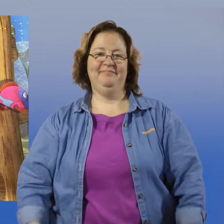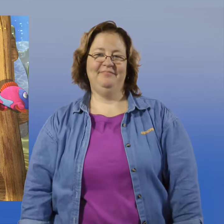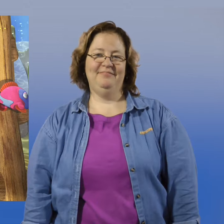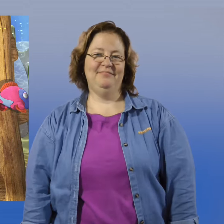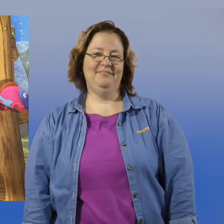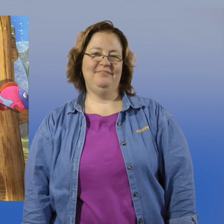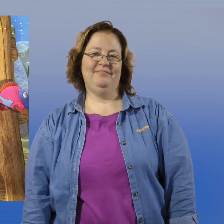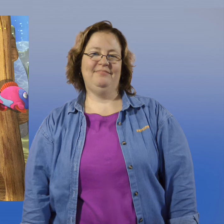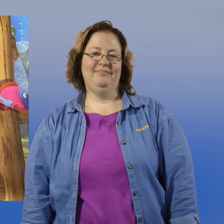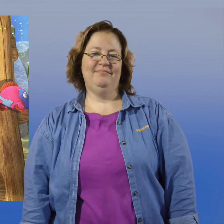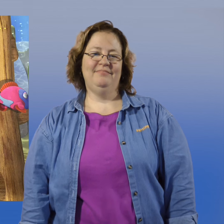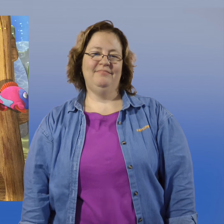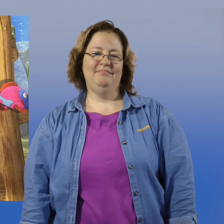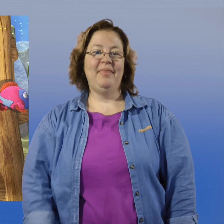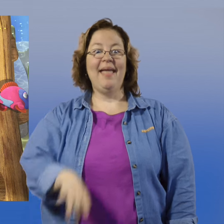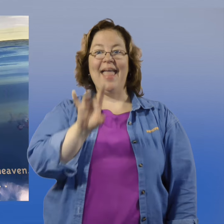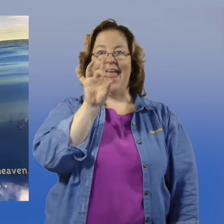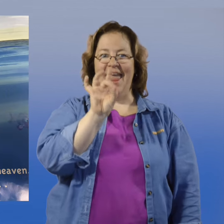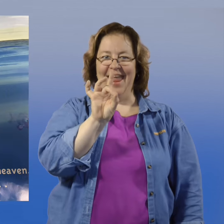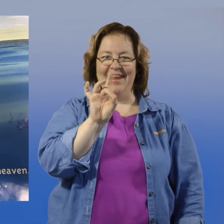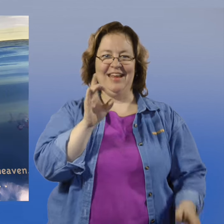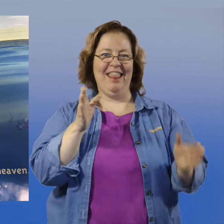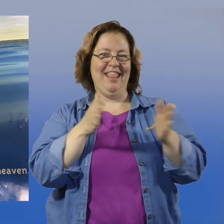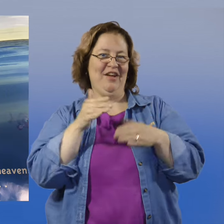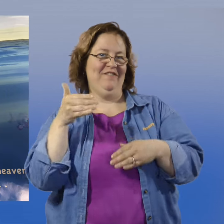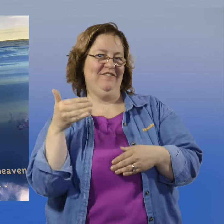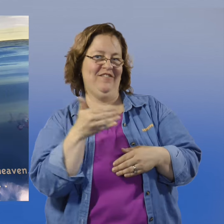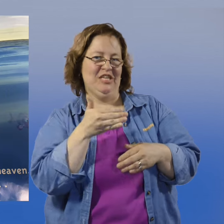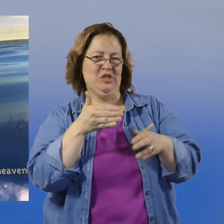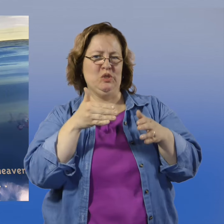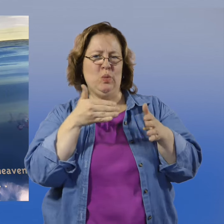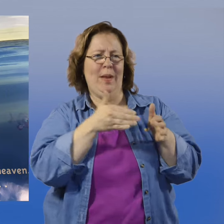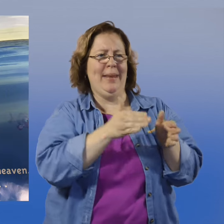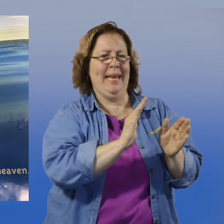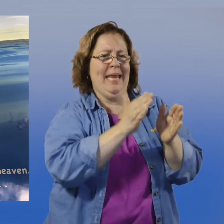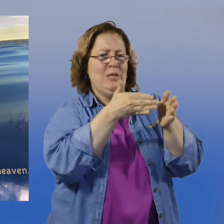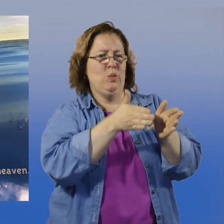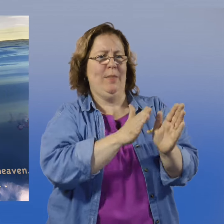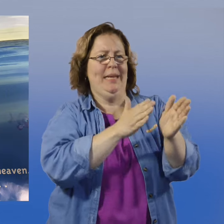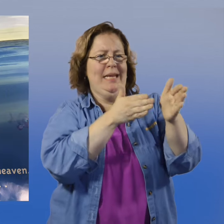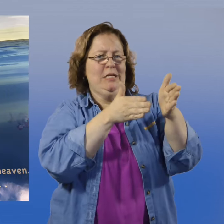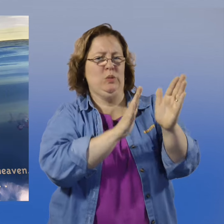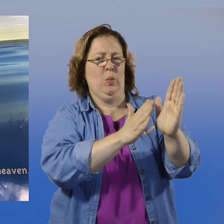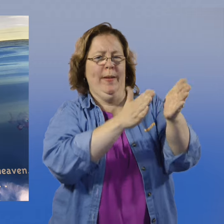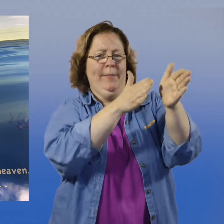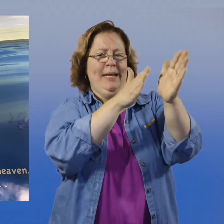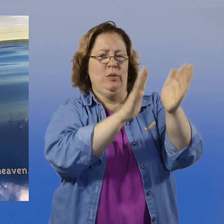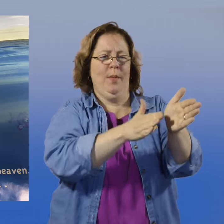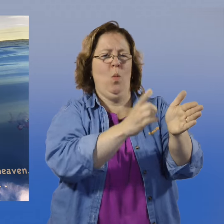eight little fish swimming toward heaven.